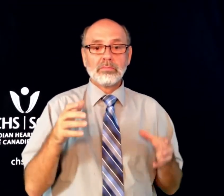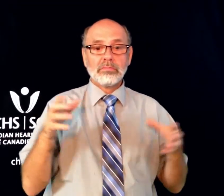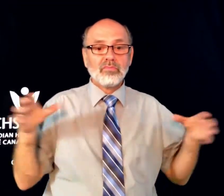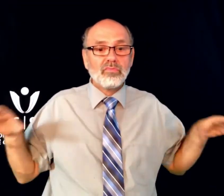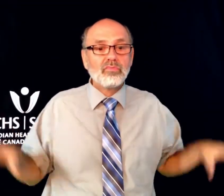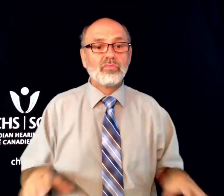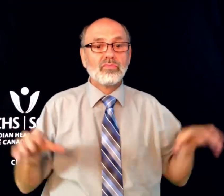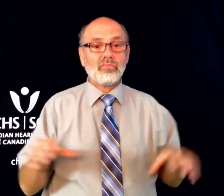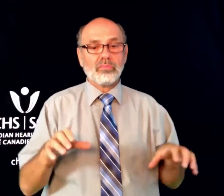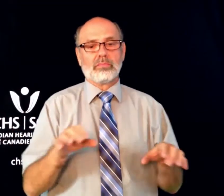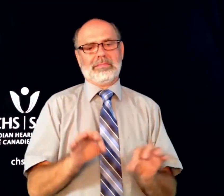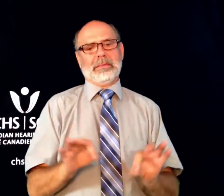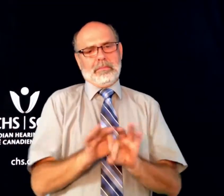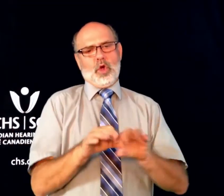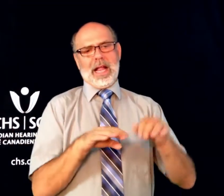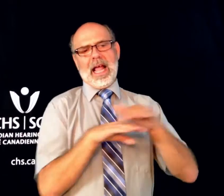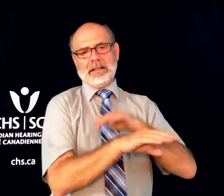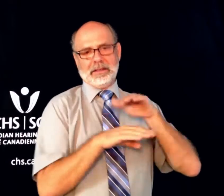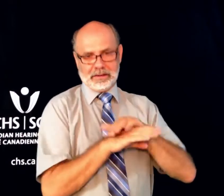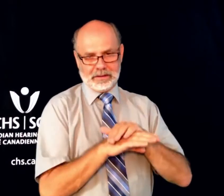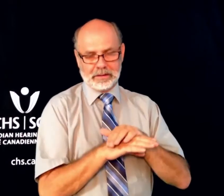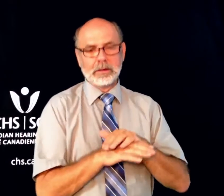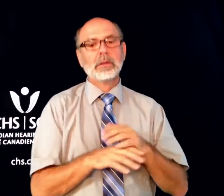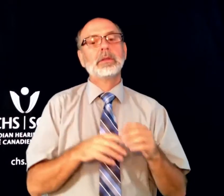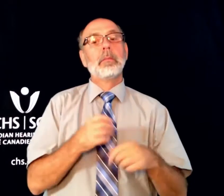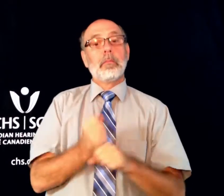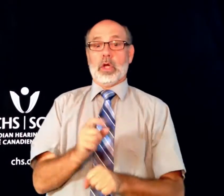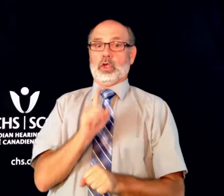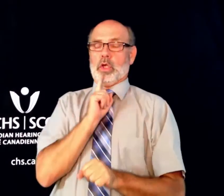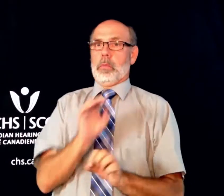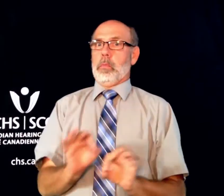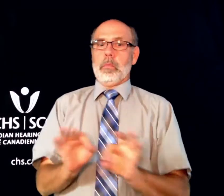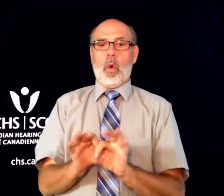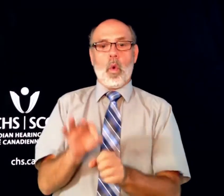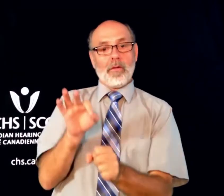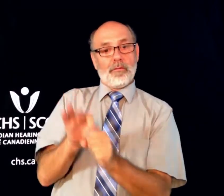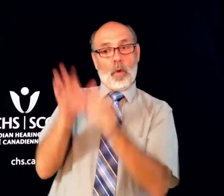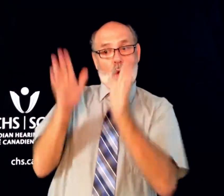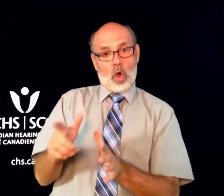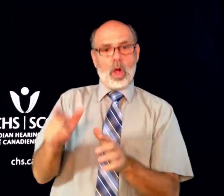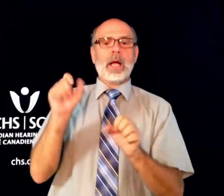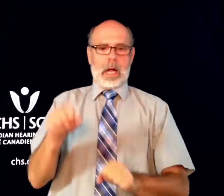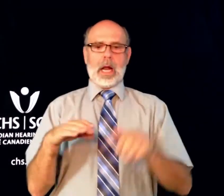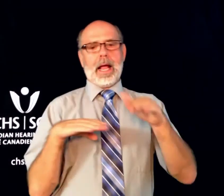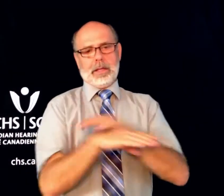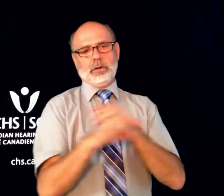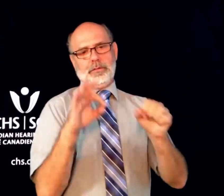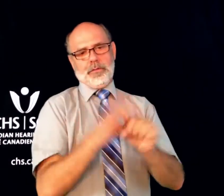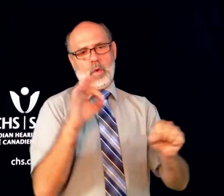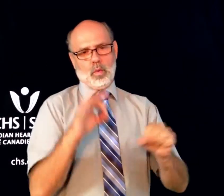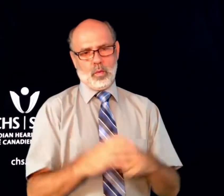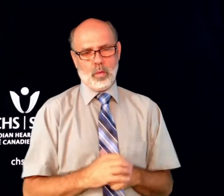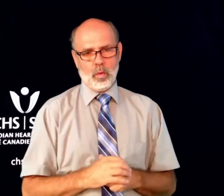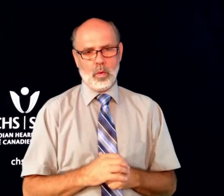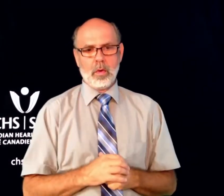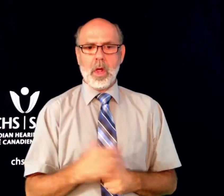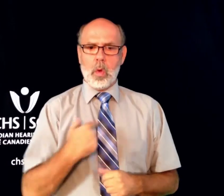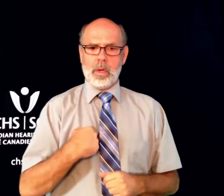or perhaps they're volunteers in a campaign, or a voter, regardless, it is important to have